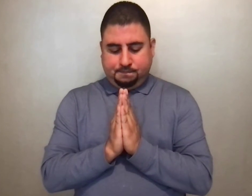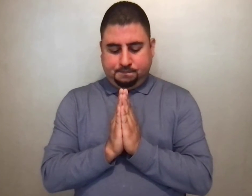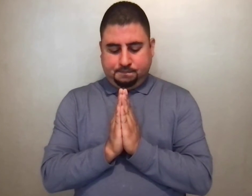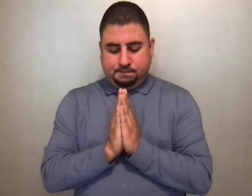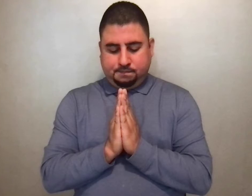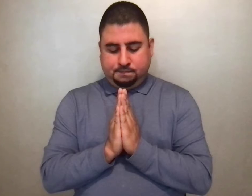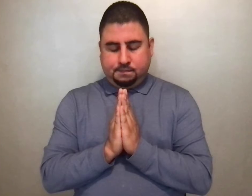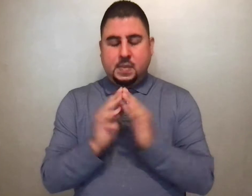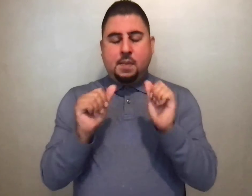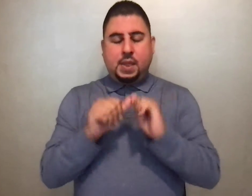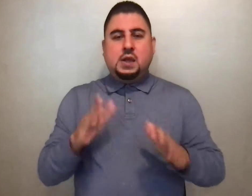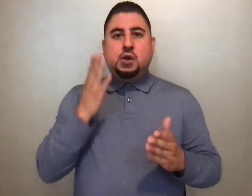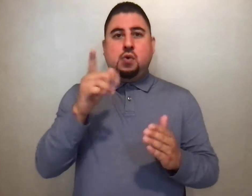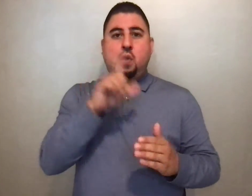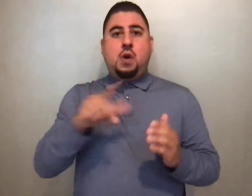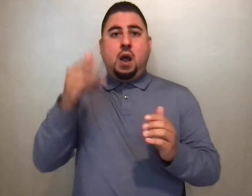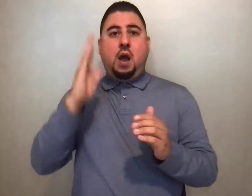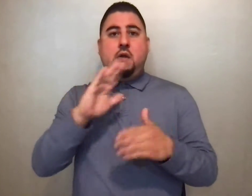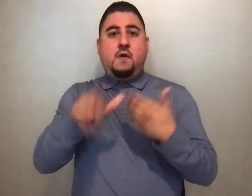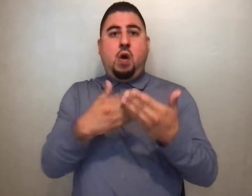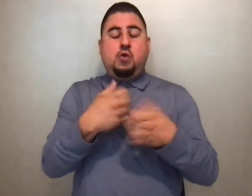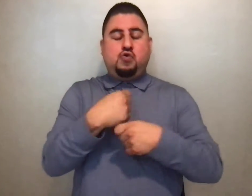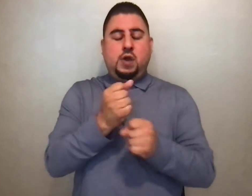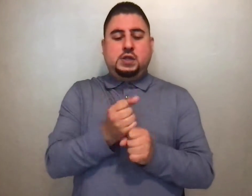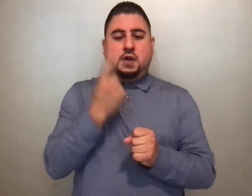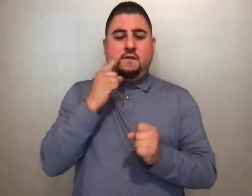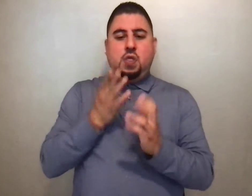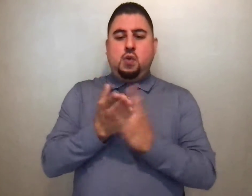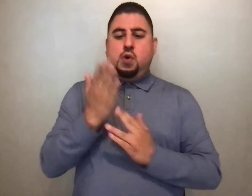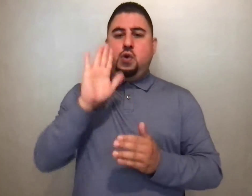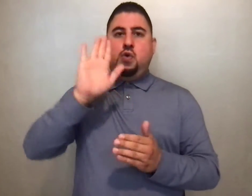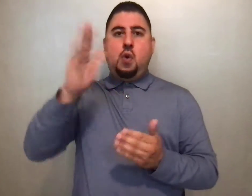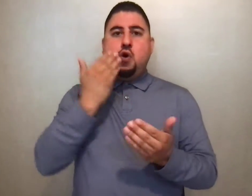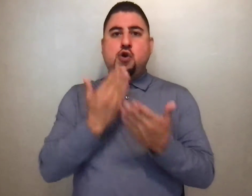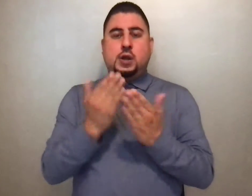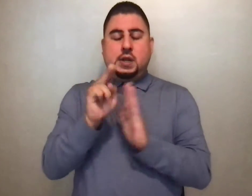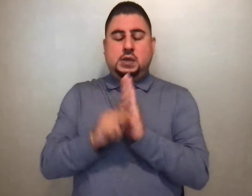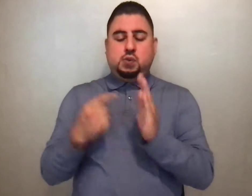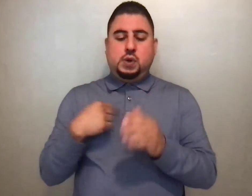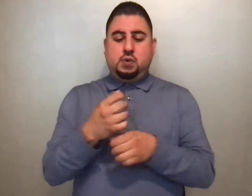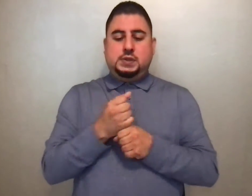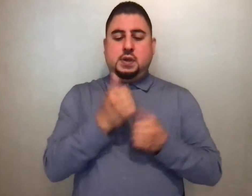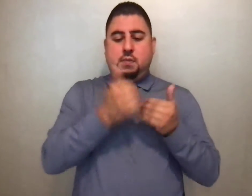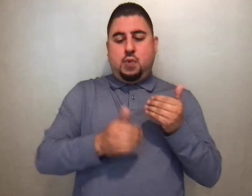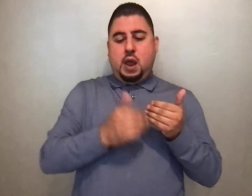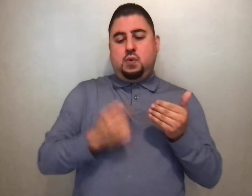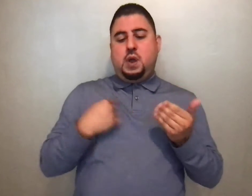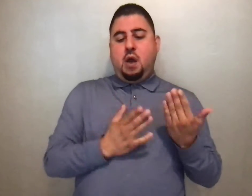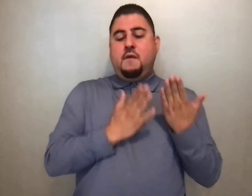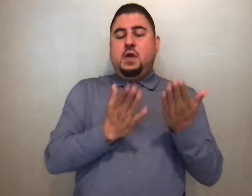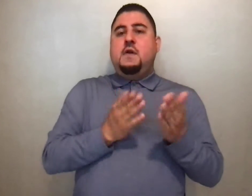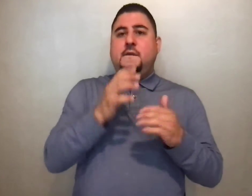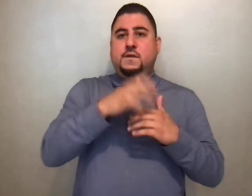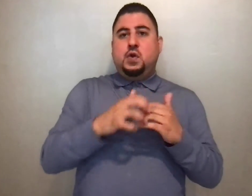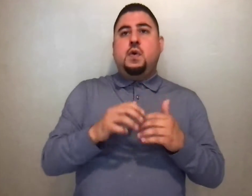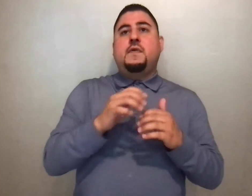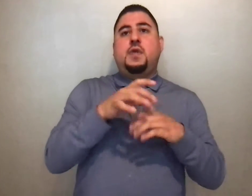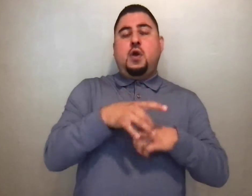Blessed are you, Lord God of all creation. For through your goodness, we have received the bread we offer you, fruit of the earth and work of human hands.